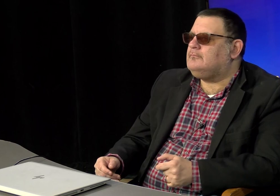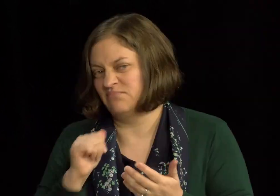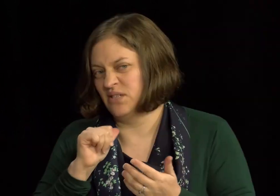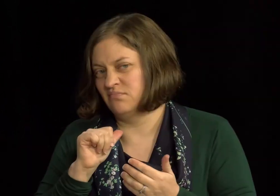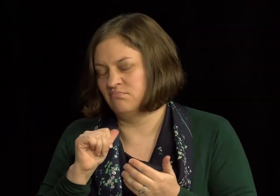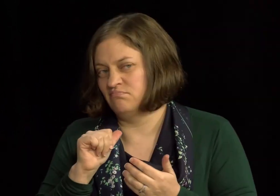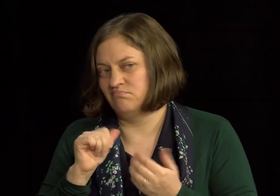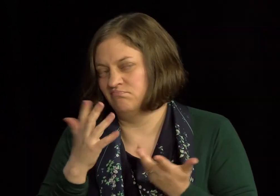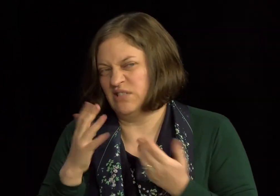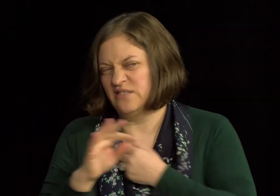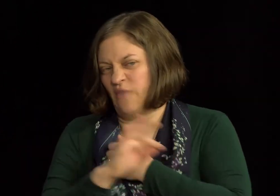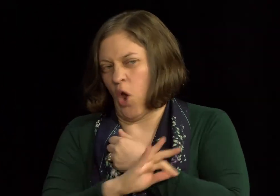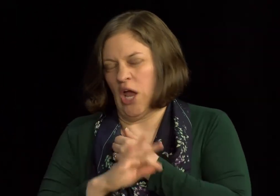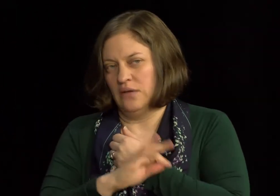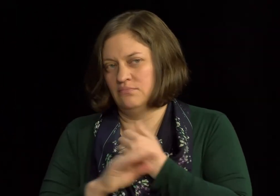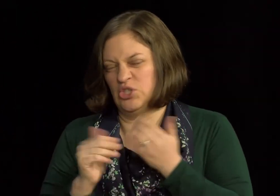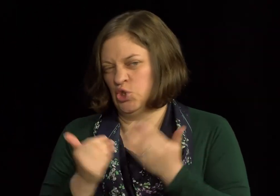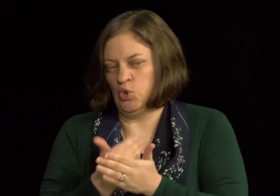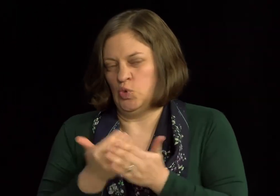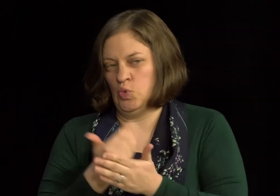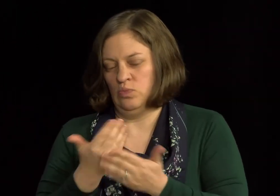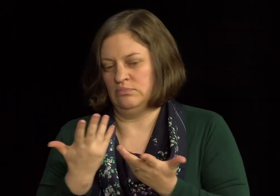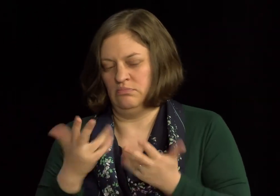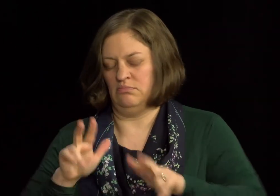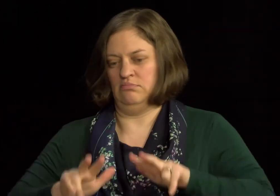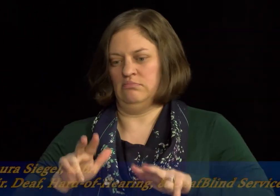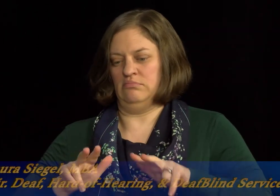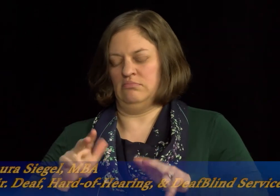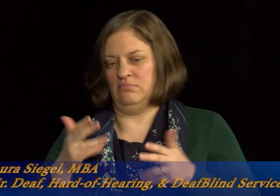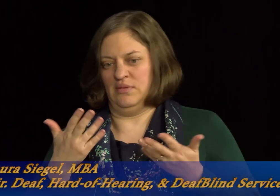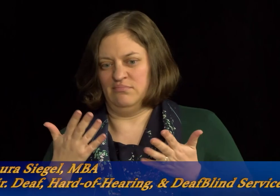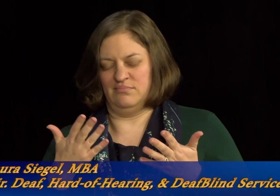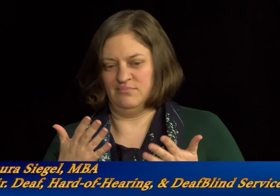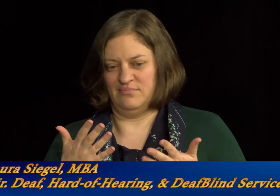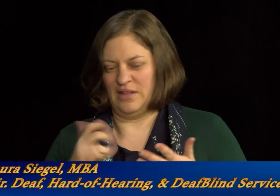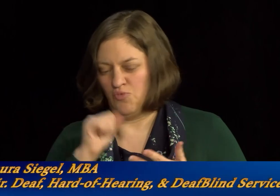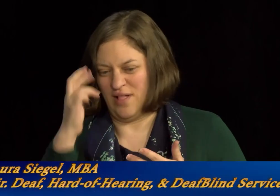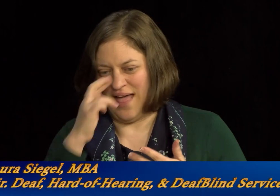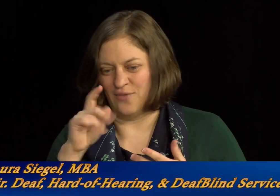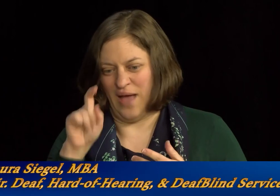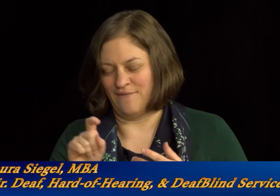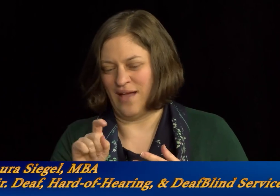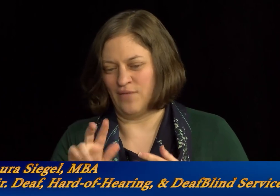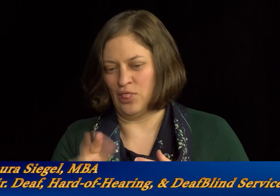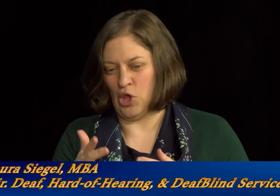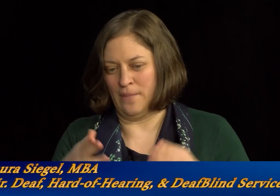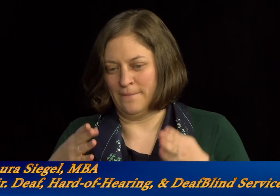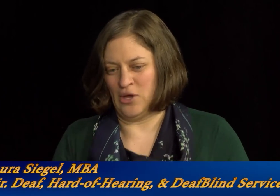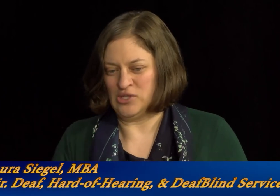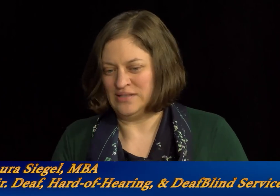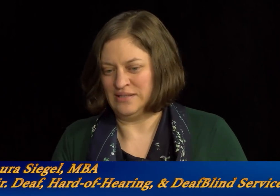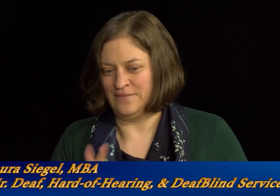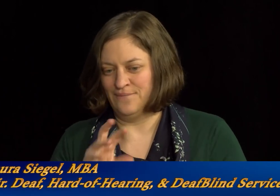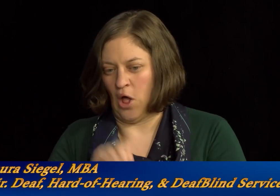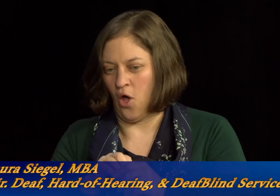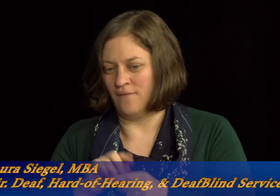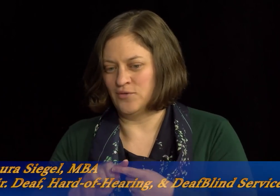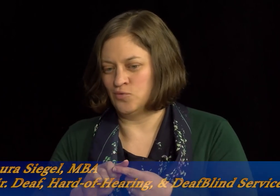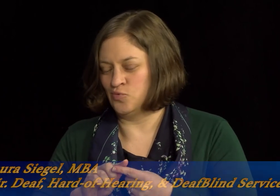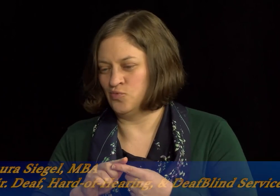Um, I think just because it's new to them. It's sort of foreign. It's not something they're used to. They don't realize that, oh, there's a third party